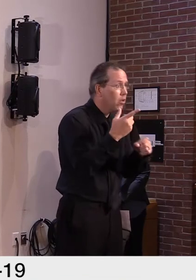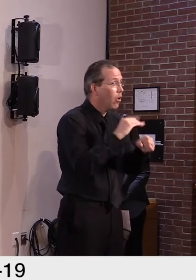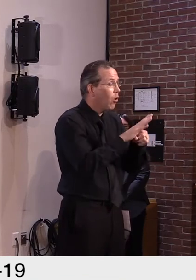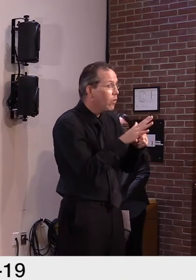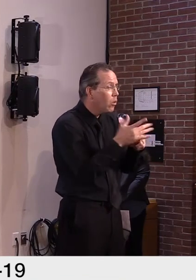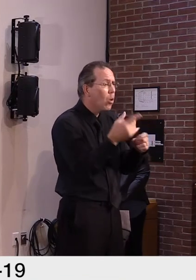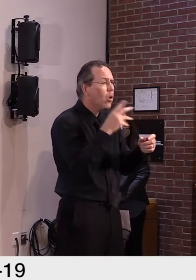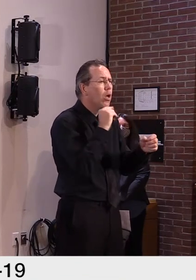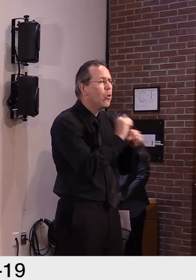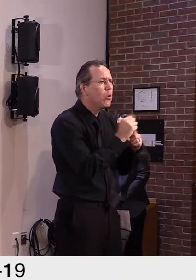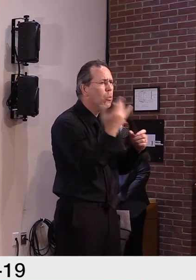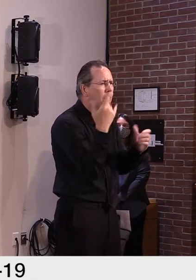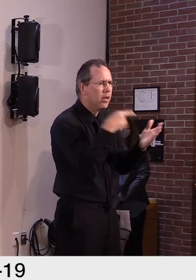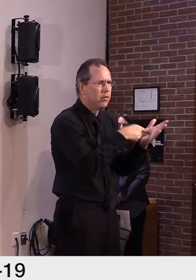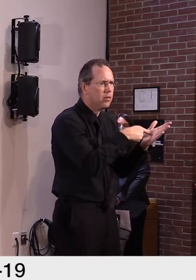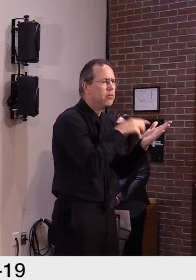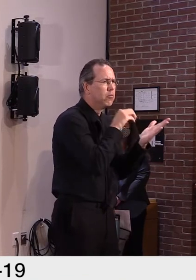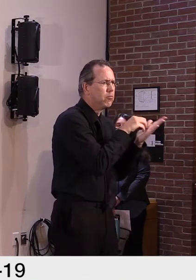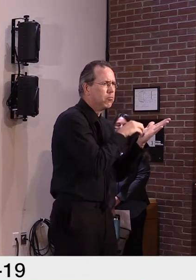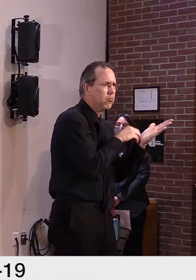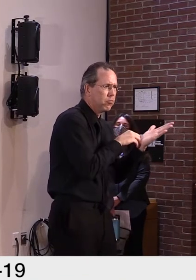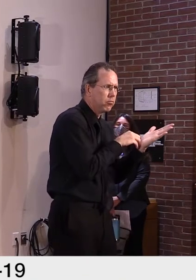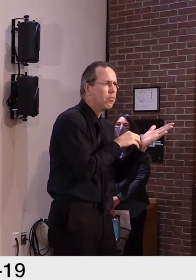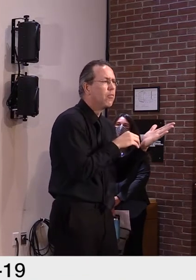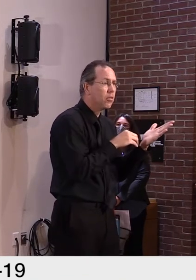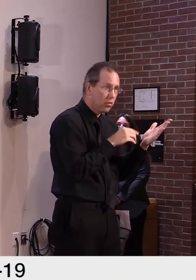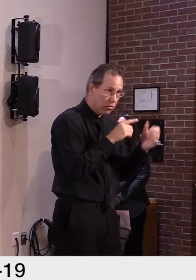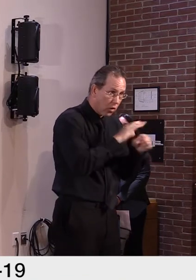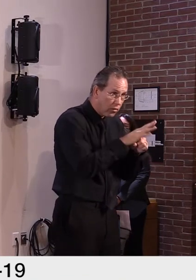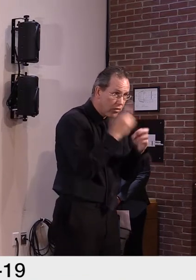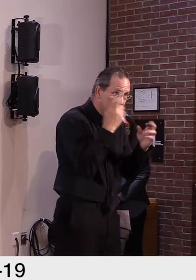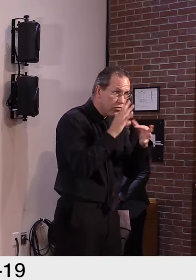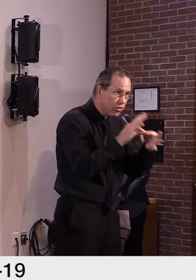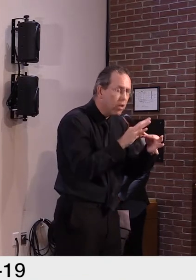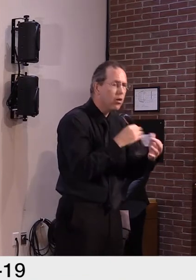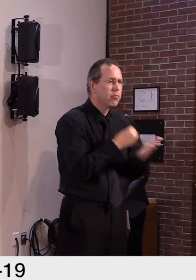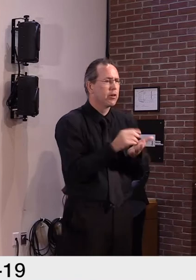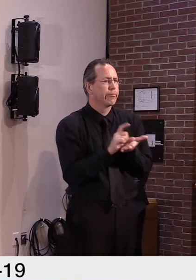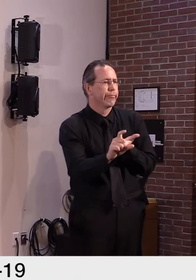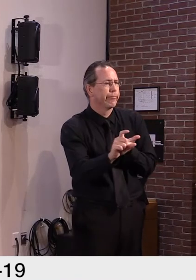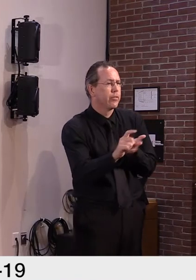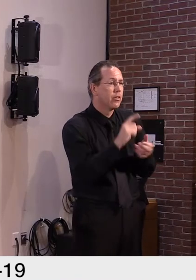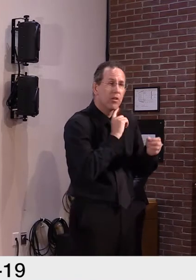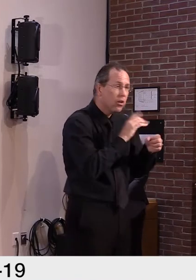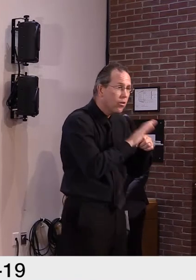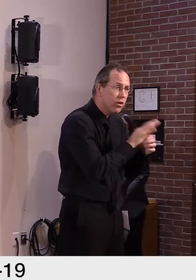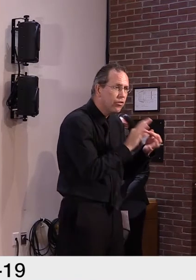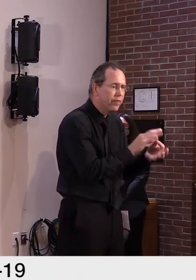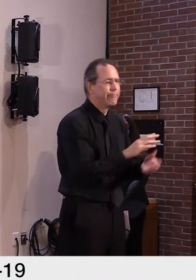the moratorium until, like, 415, but I, I thought that was something that, that you did through your executive orders.